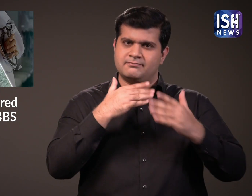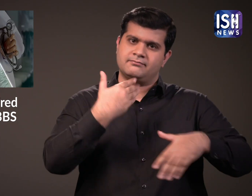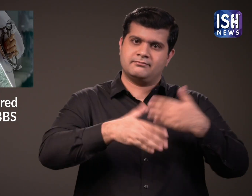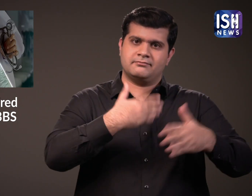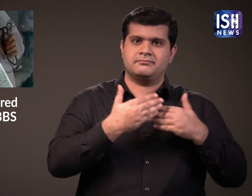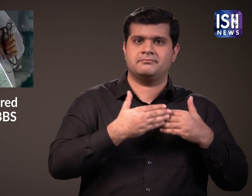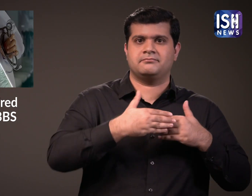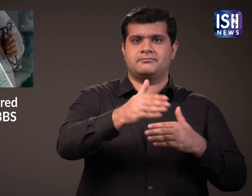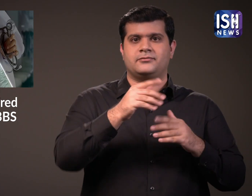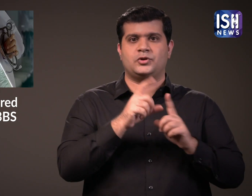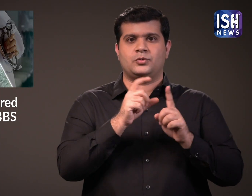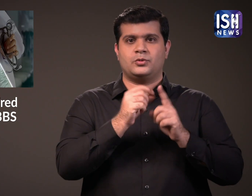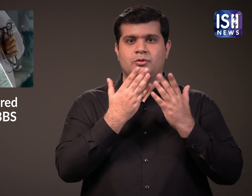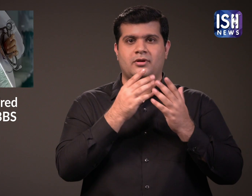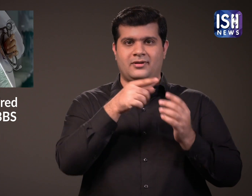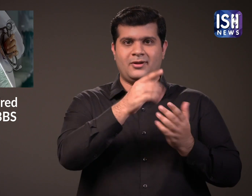preparing for his MBBS course.